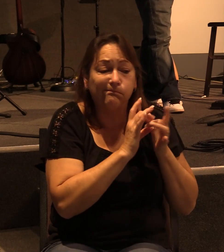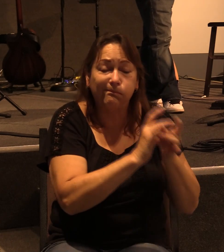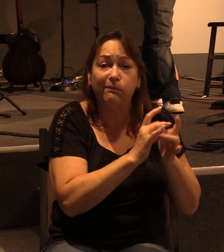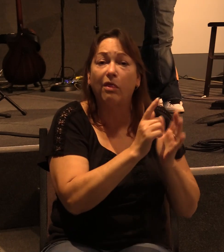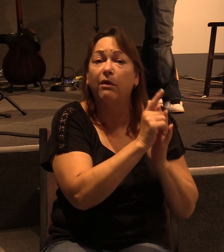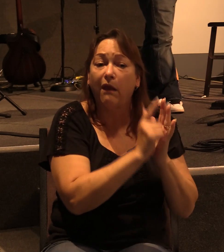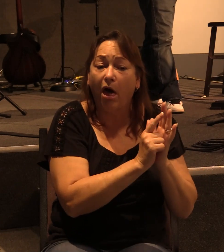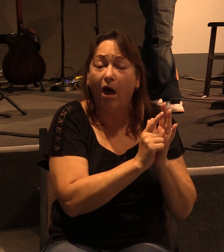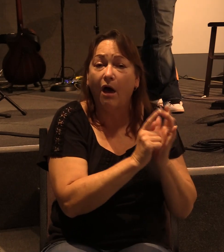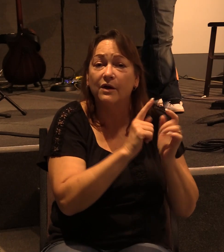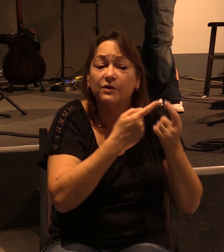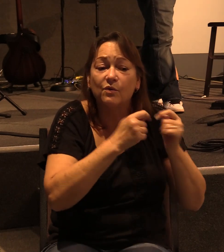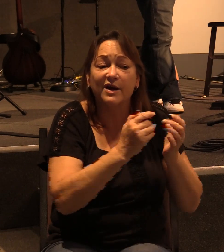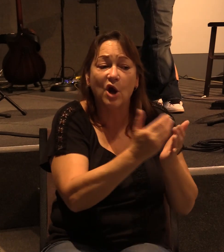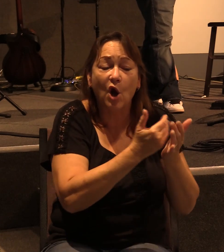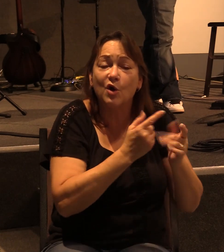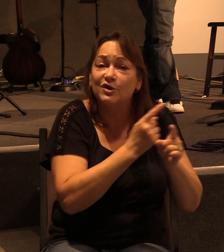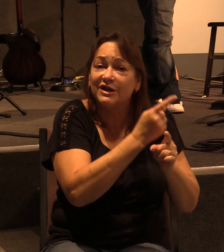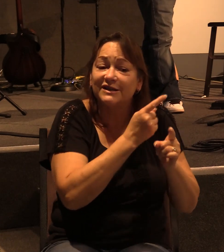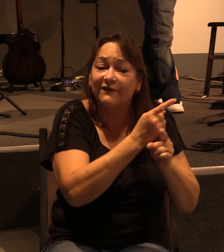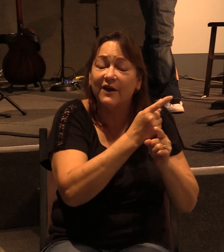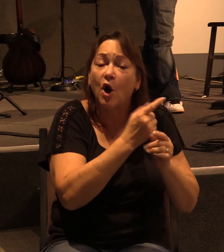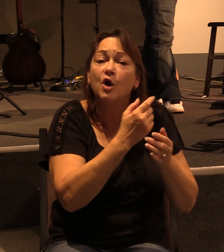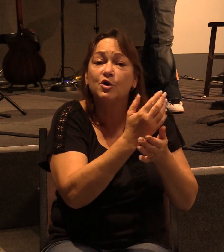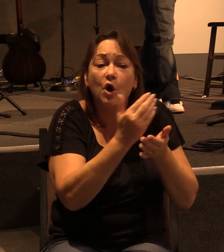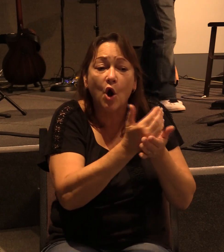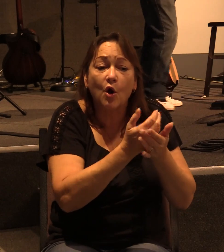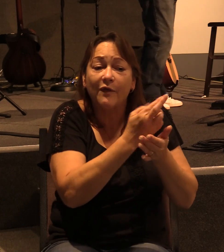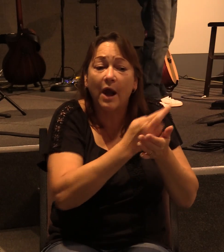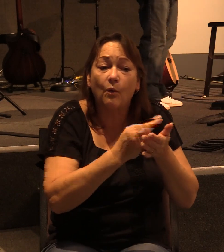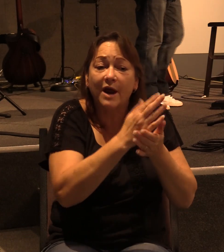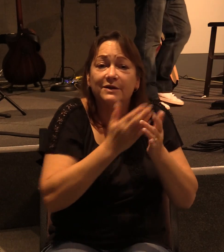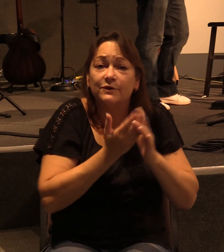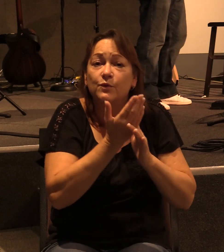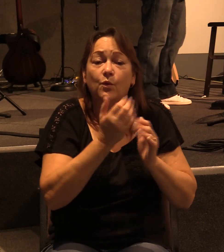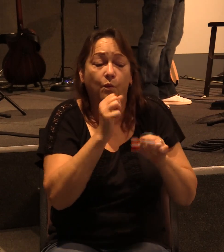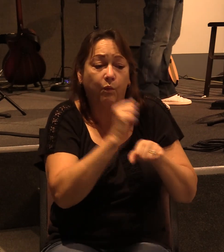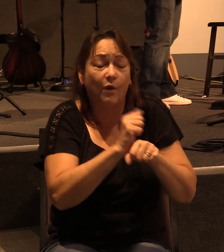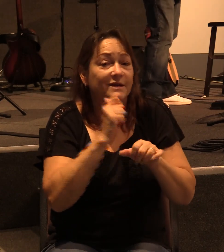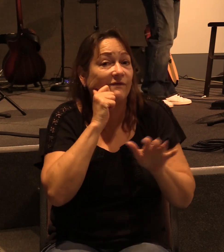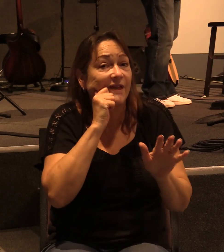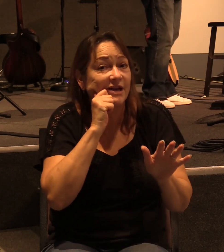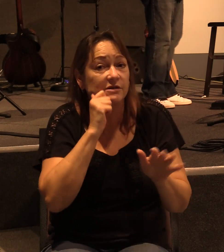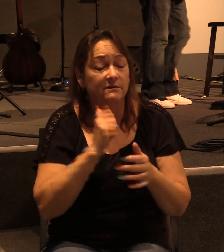earn justification, trying to earn that righteousness through works of the flesh.